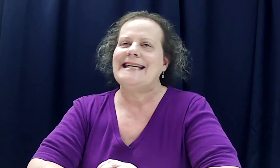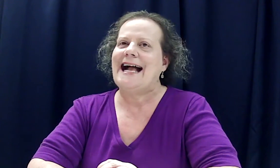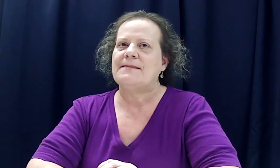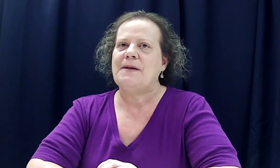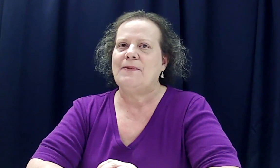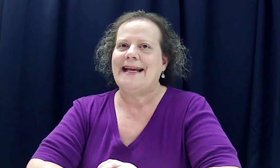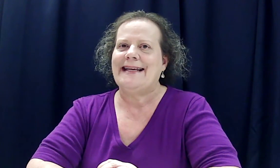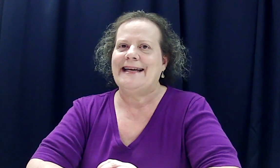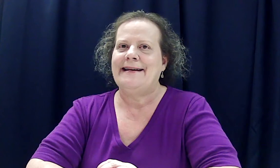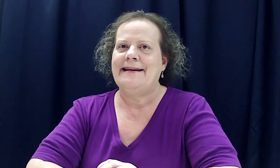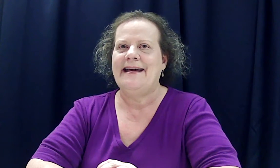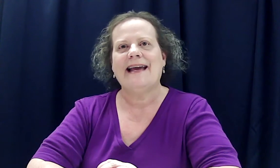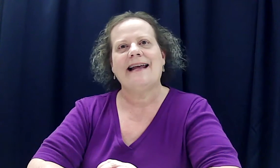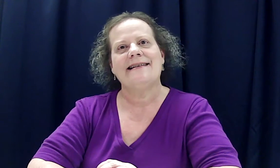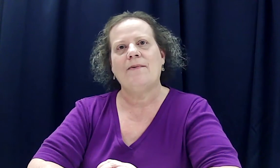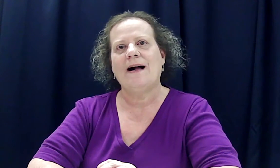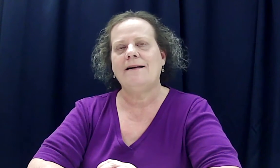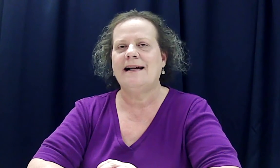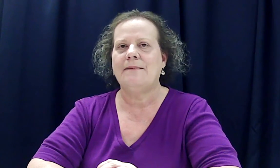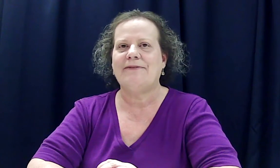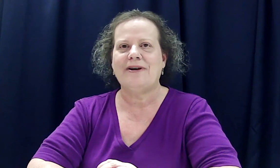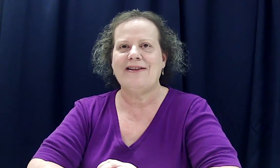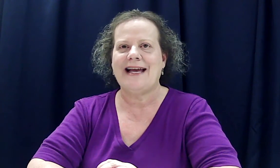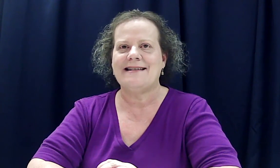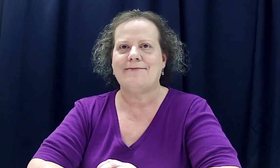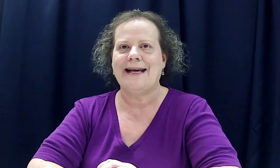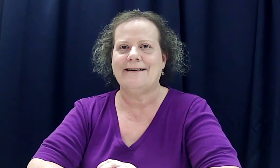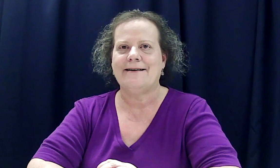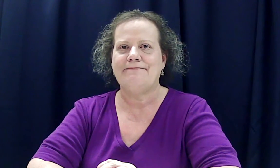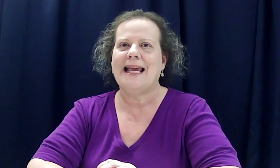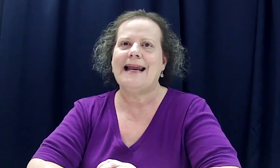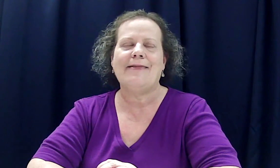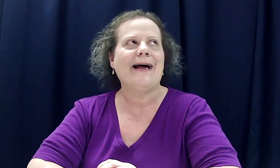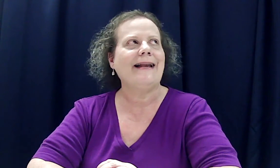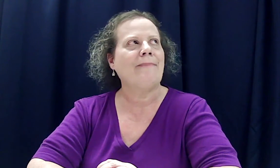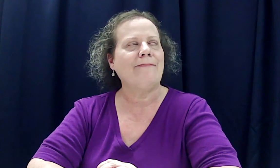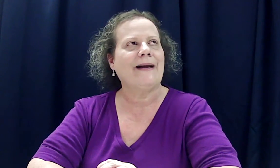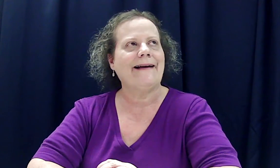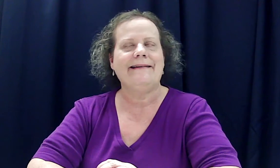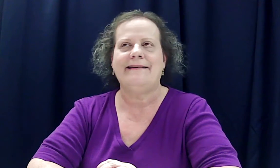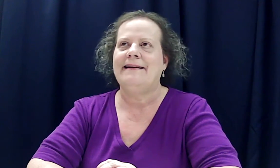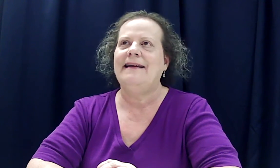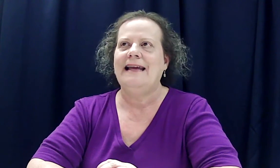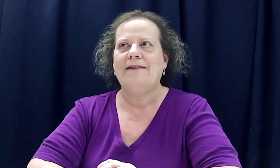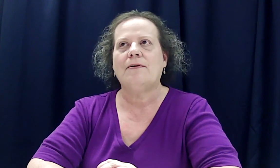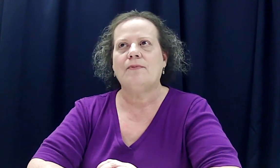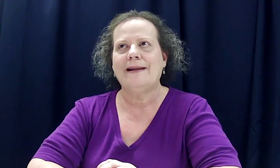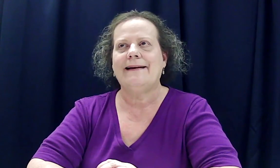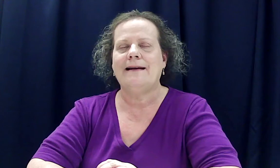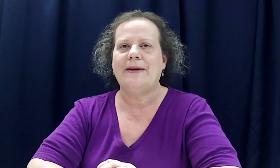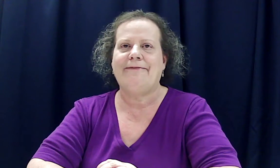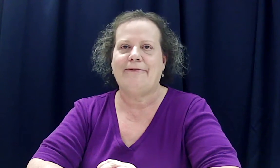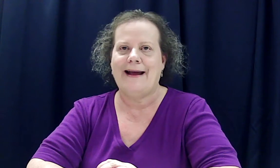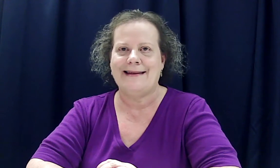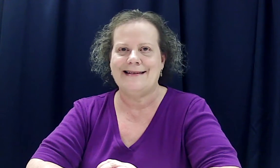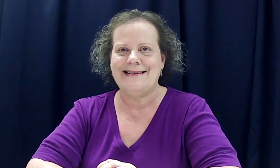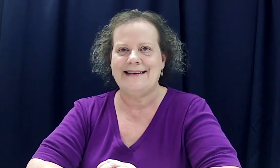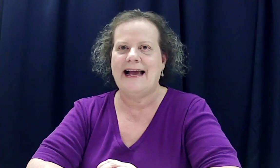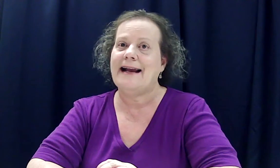asked me what I did. And I said, well, I'm a freelance writer, and I thought in my mind, if we're really going to be friends, I'm going to